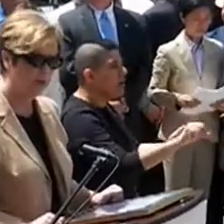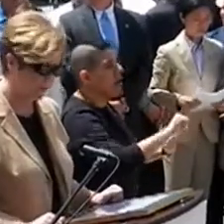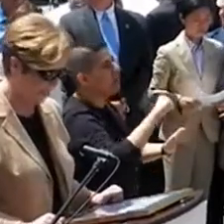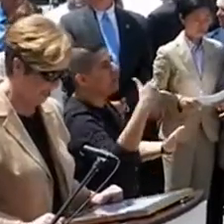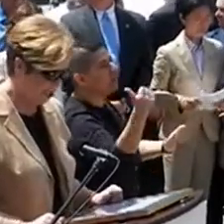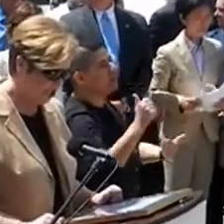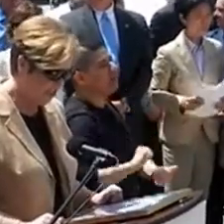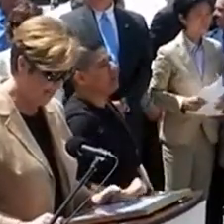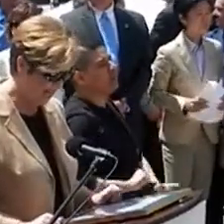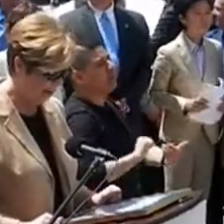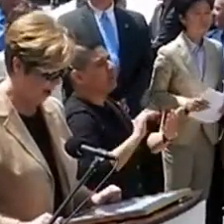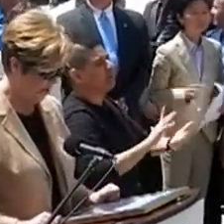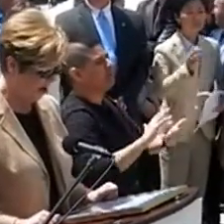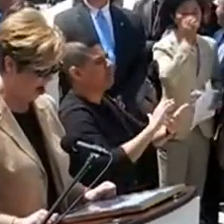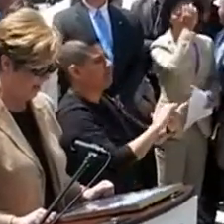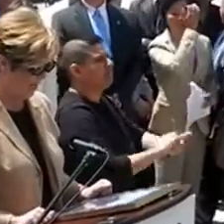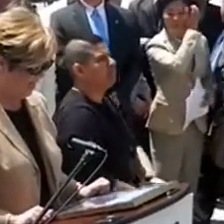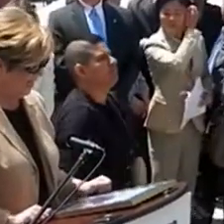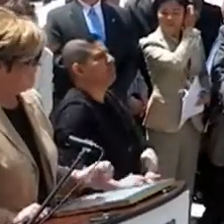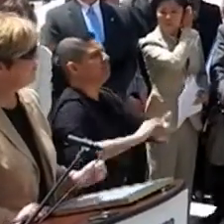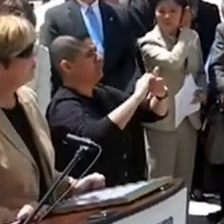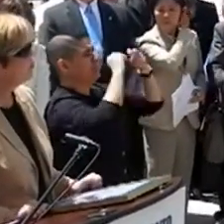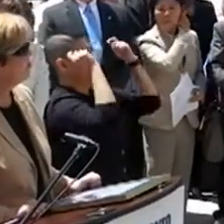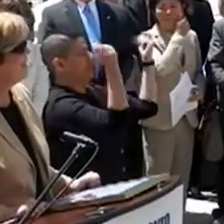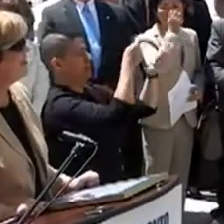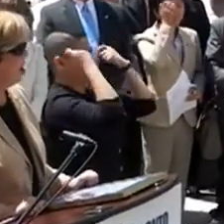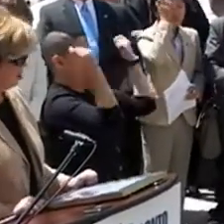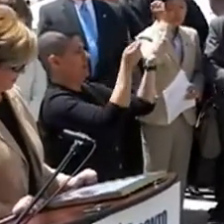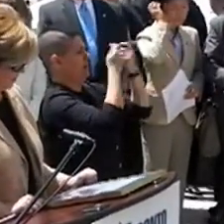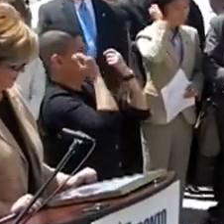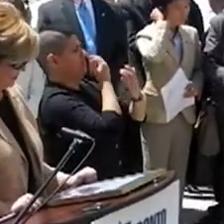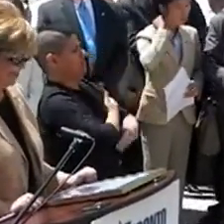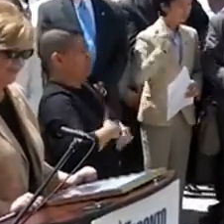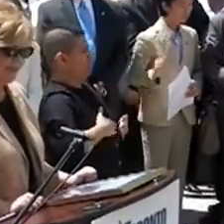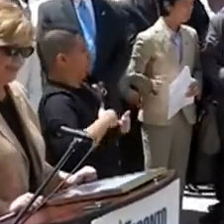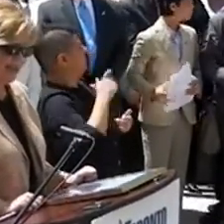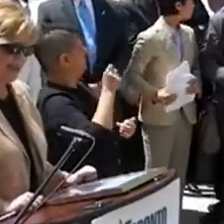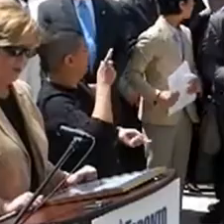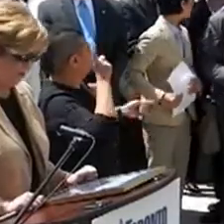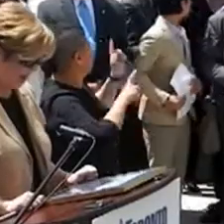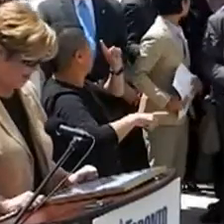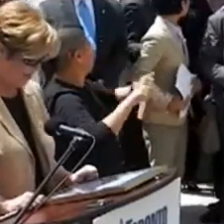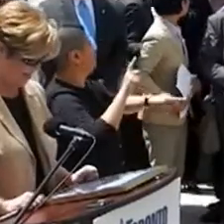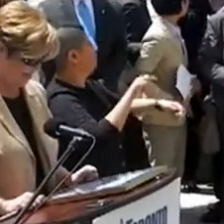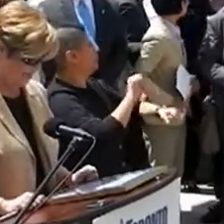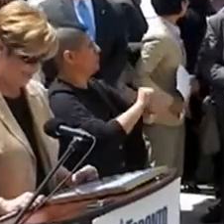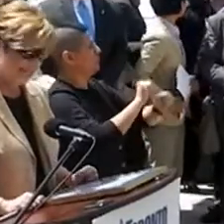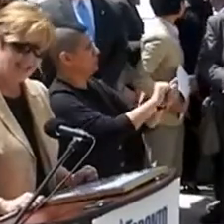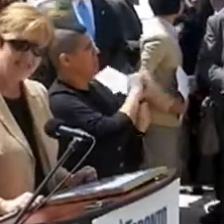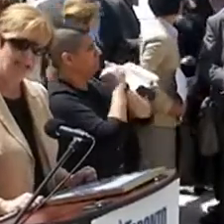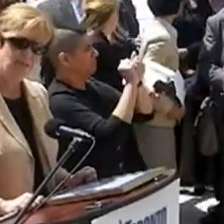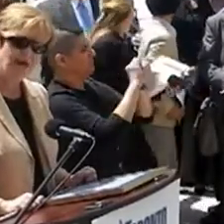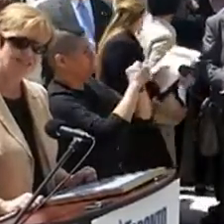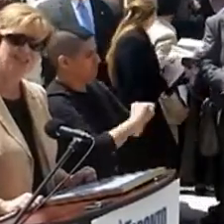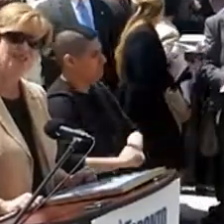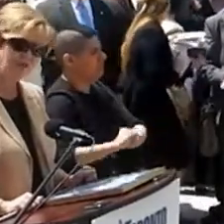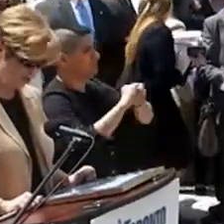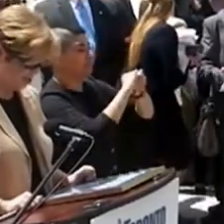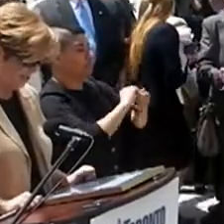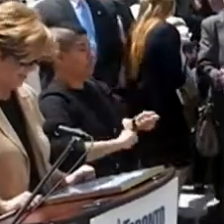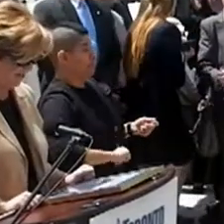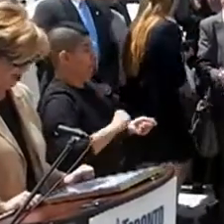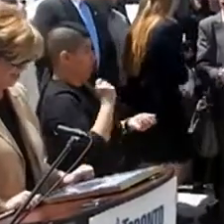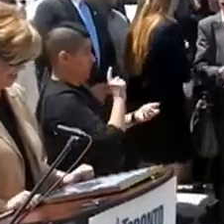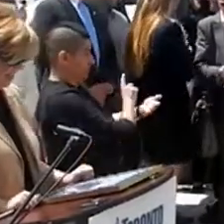opportunity to celebrate the harmony in which we can coexist. Pride Week celebrates the